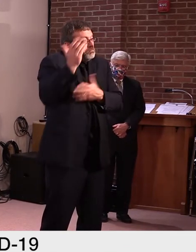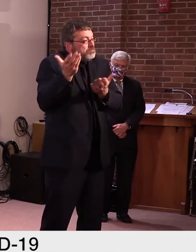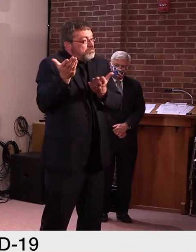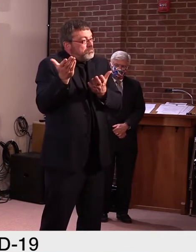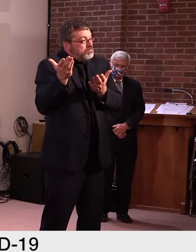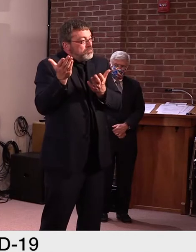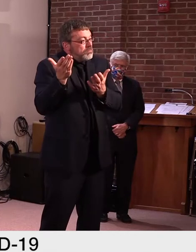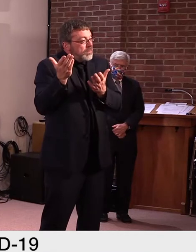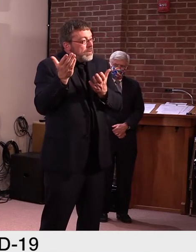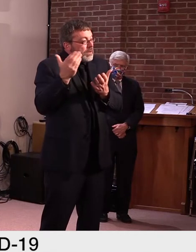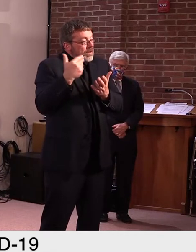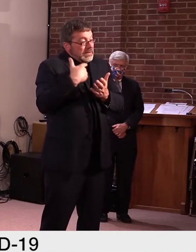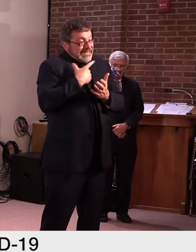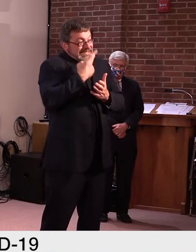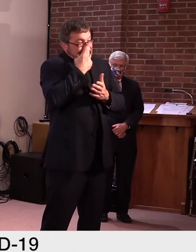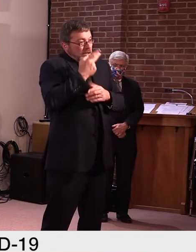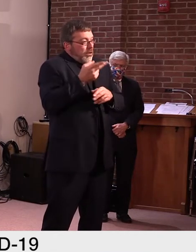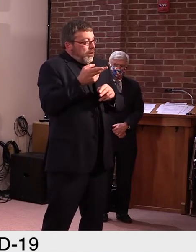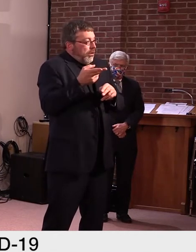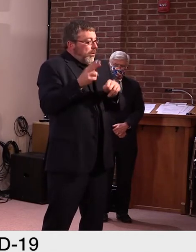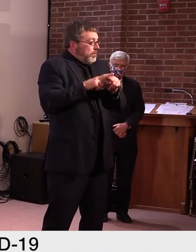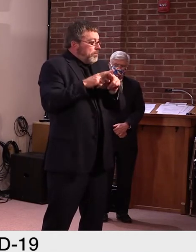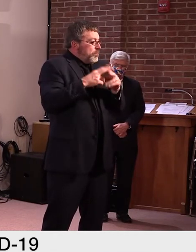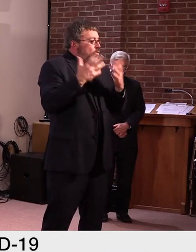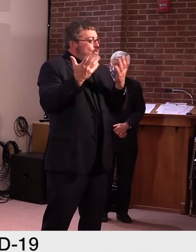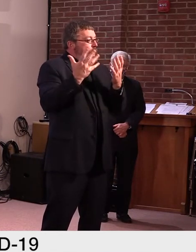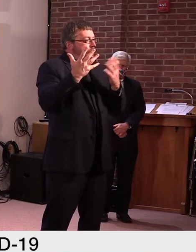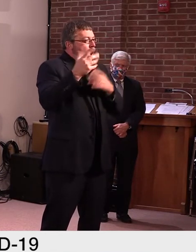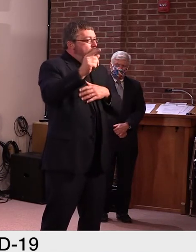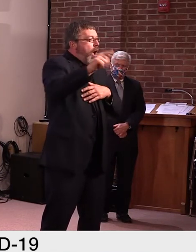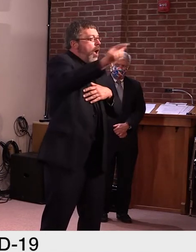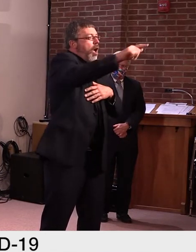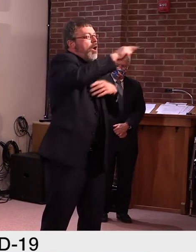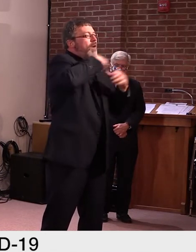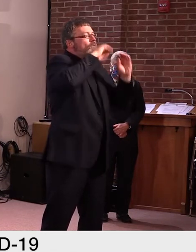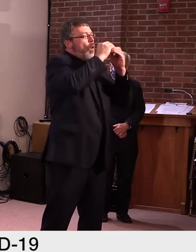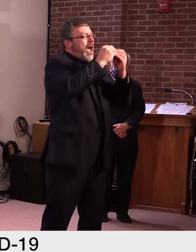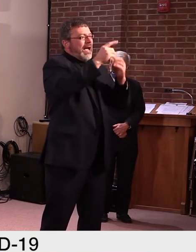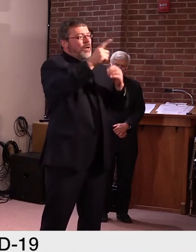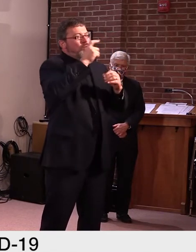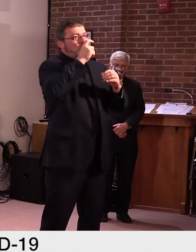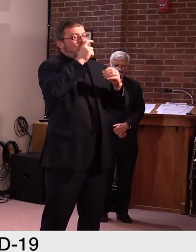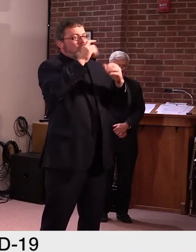in some organizations coming forward that I, who I hadn't heard from before.